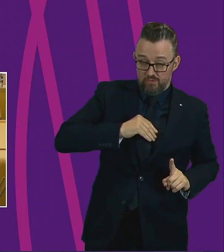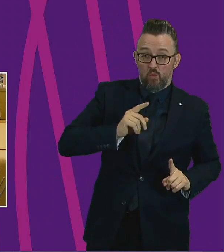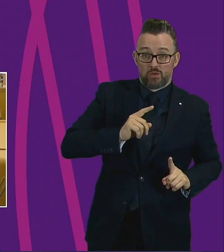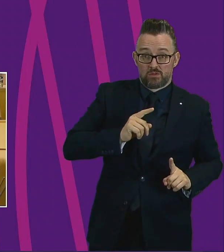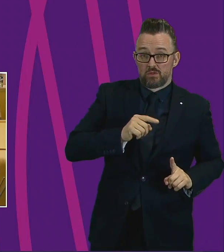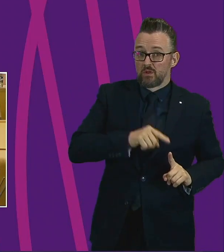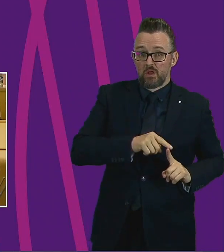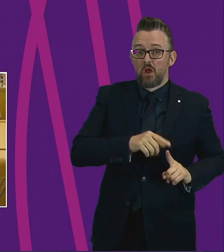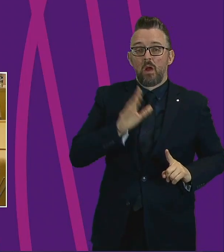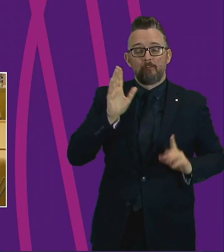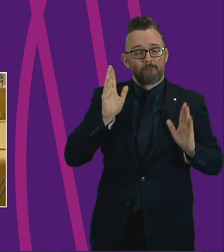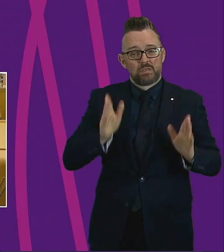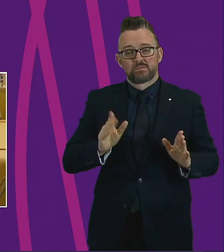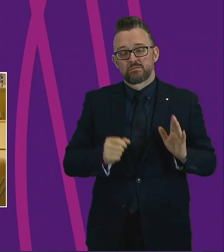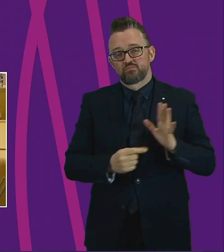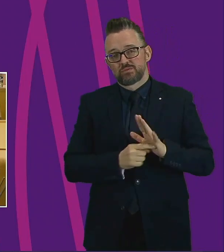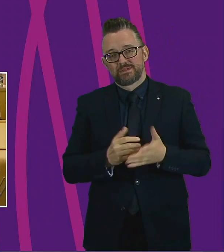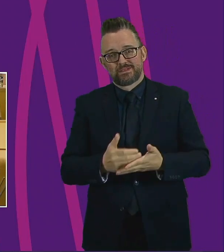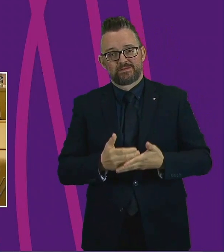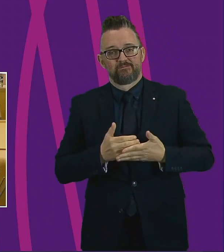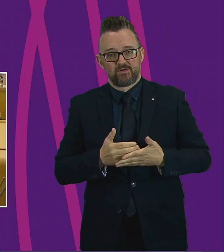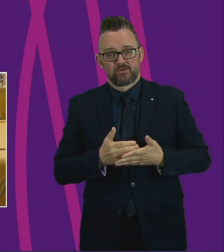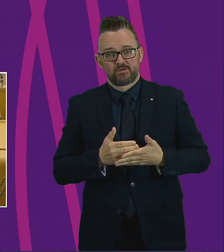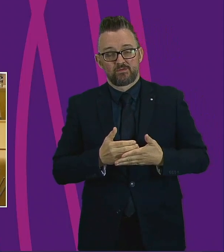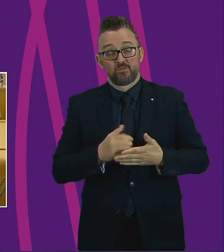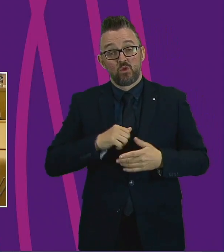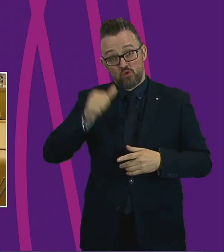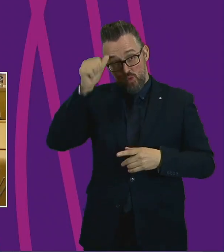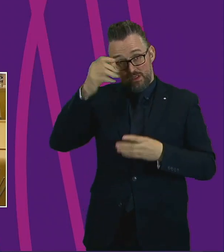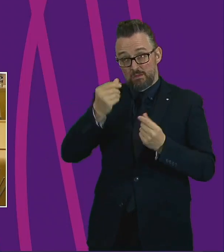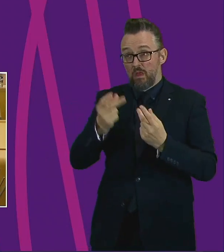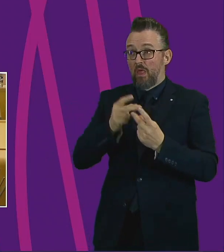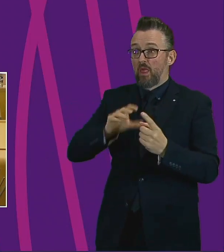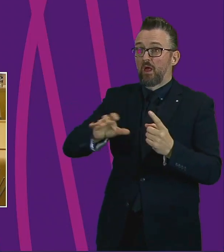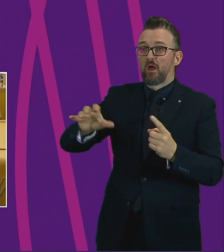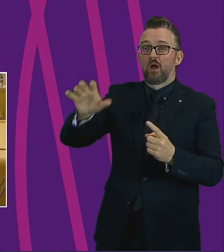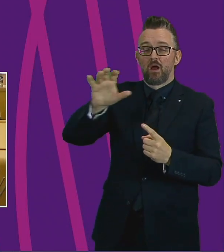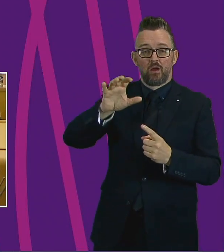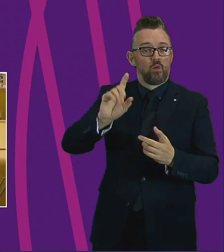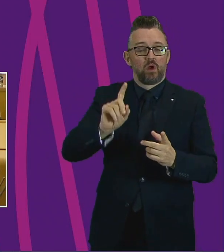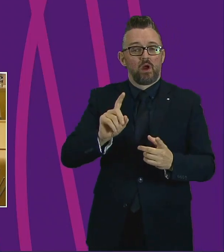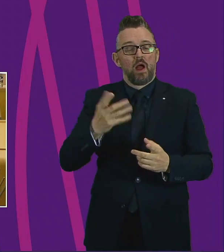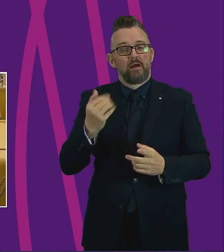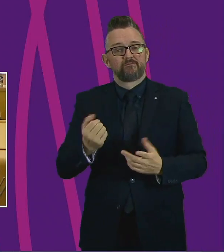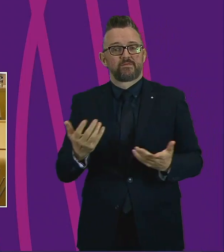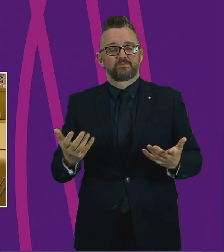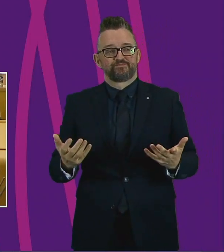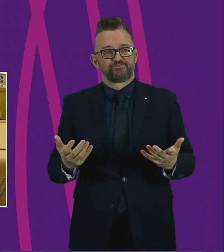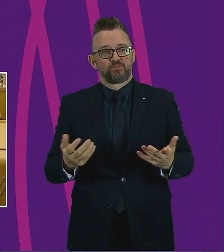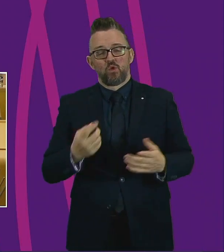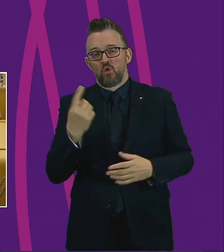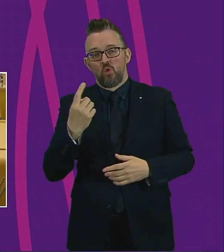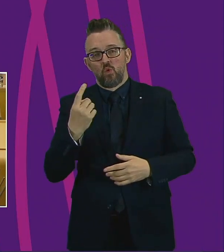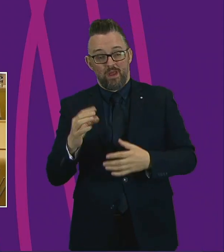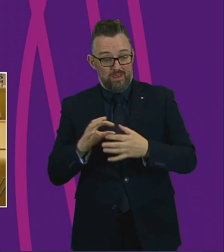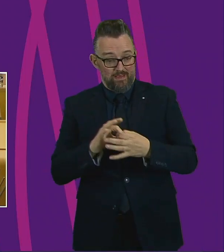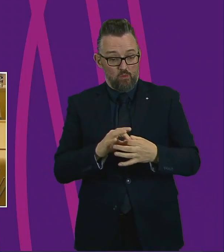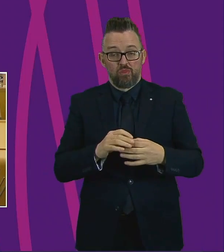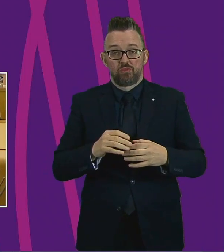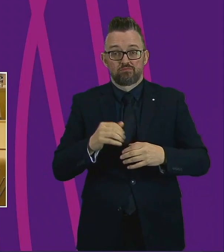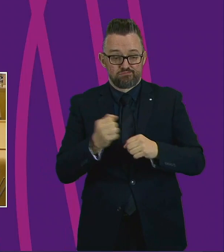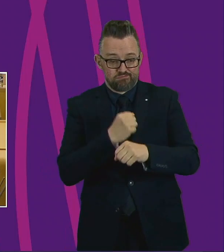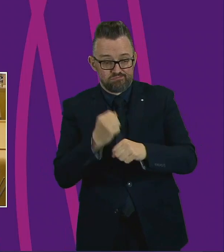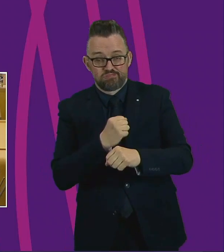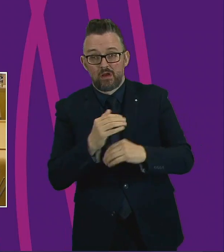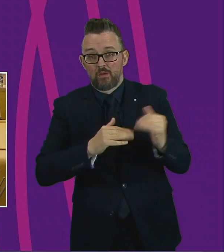that safely and we have to recognise that in other places there have been situations where those involved in the construction industry